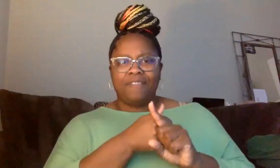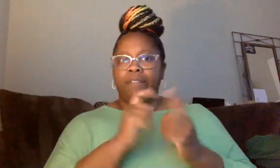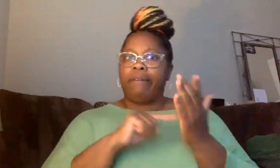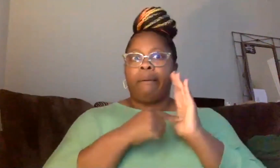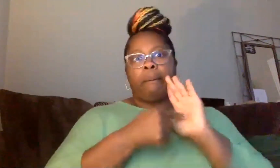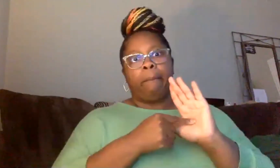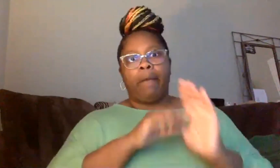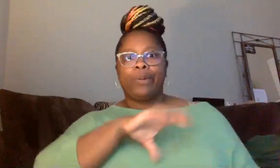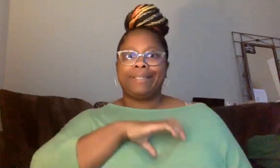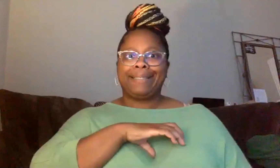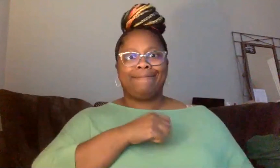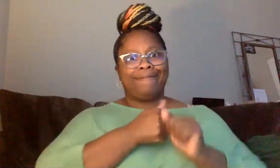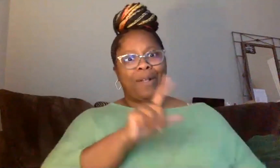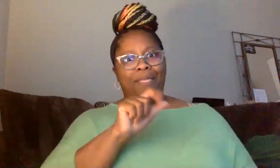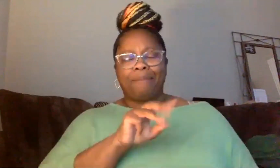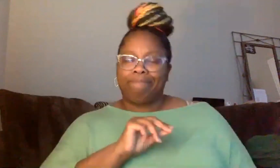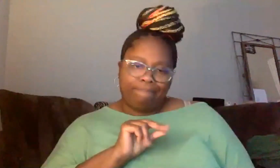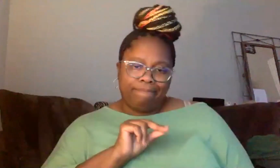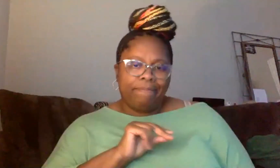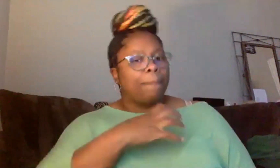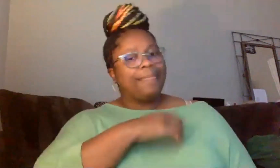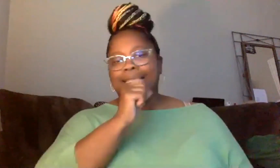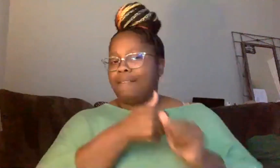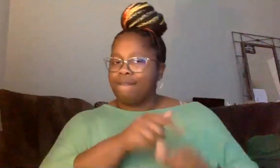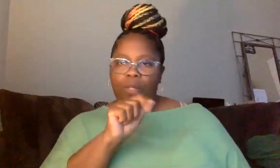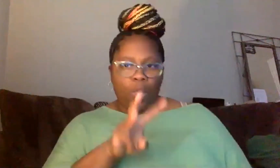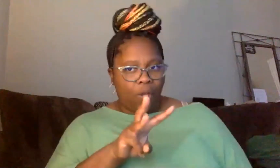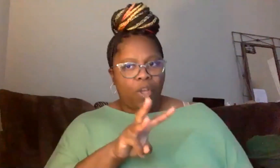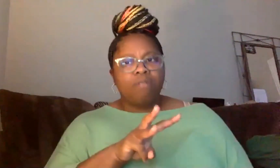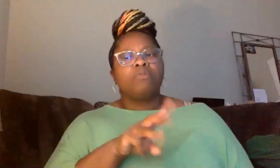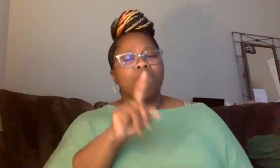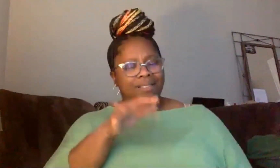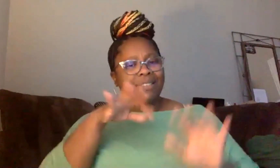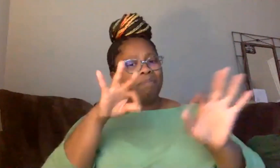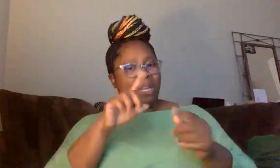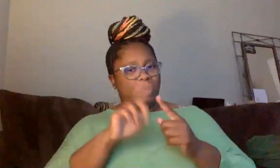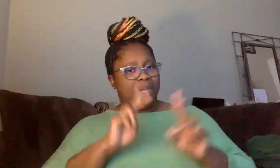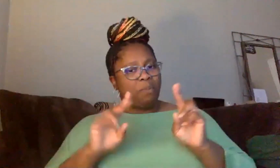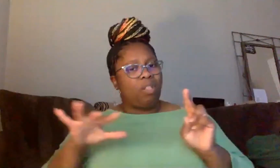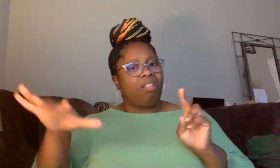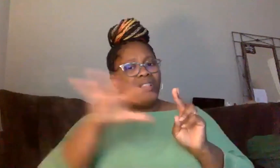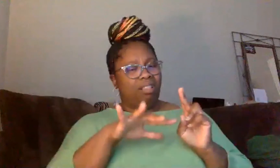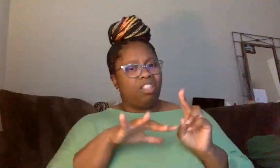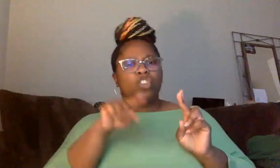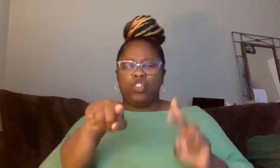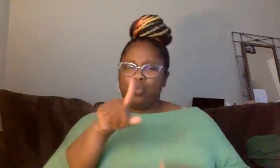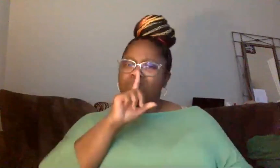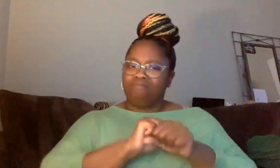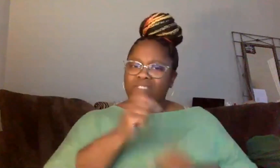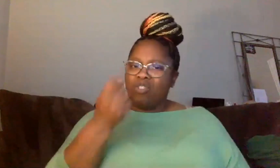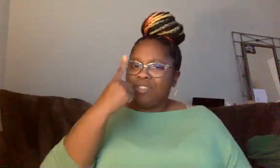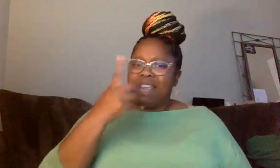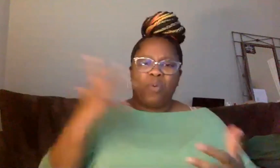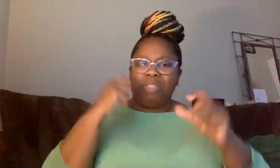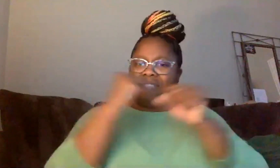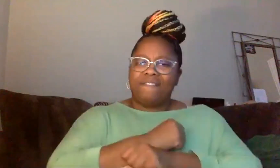aren't following the law. We all see that the police aren't following the law. And that's what you just need to explain to people when you're out there that you actually understand what the fight is about.